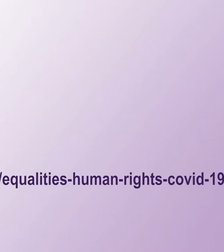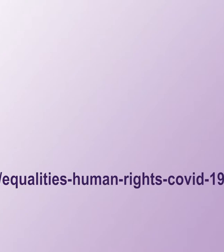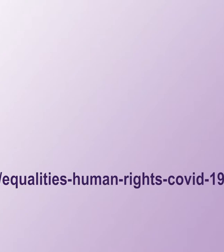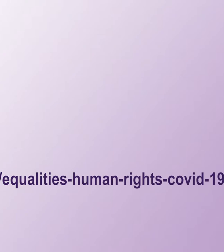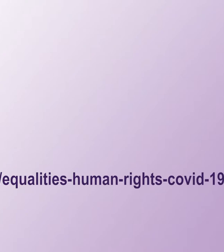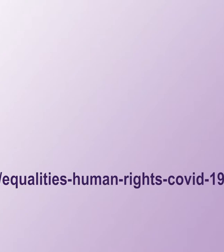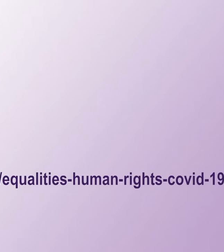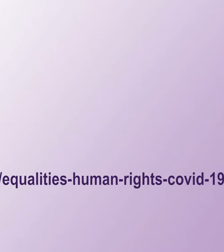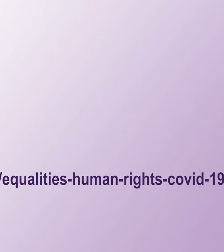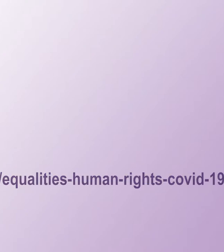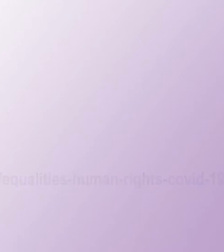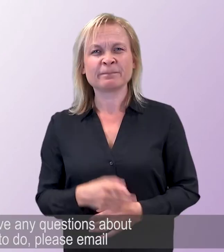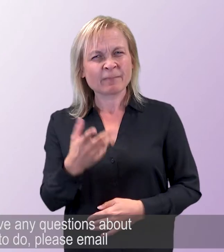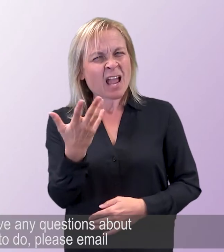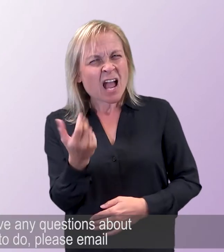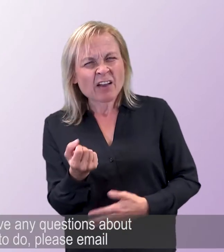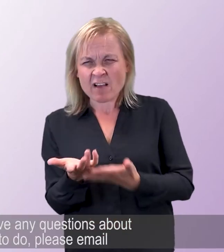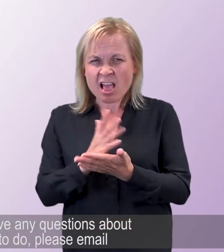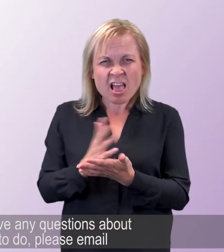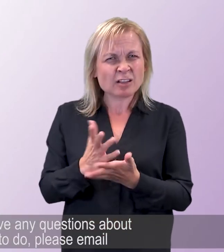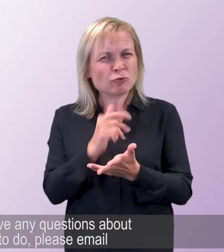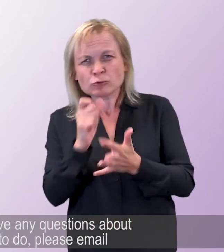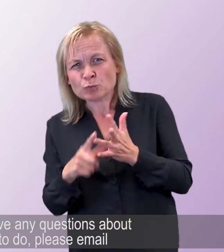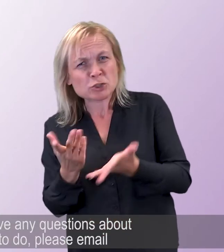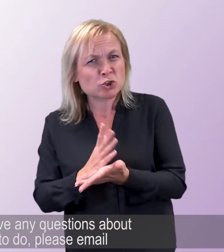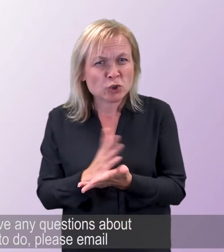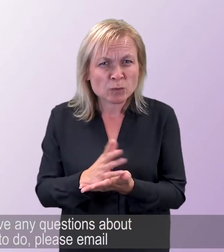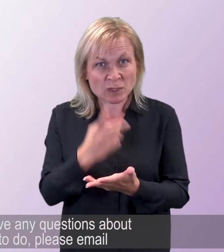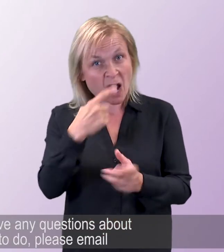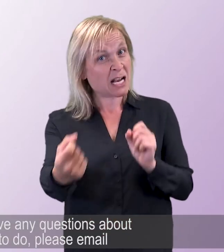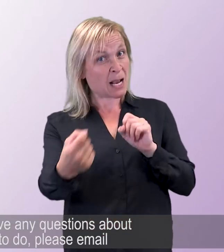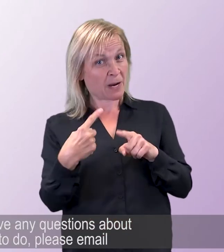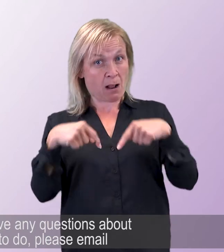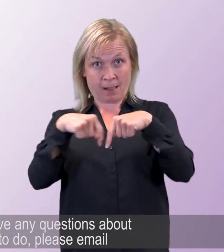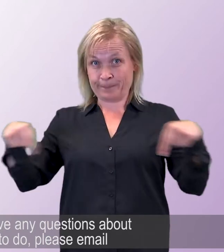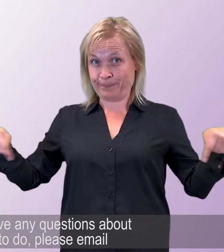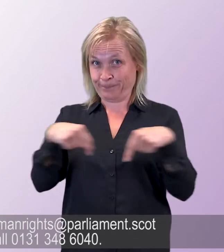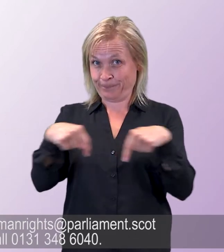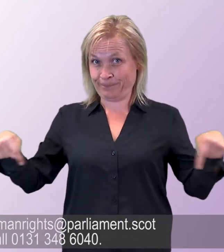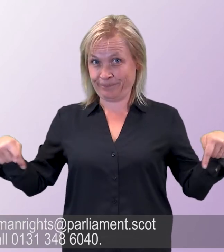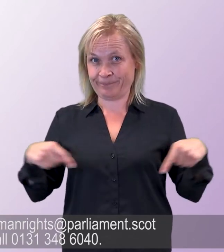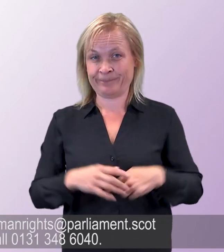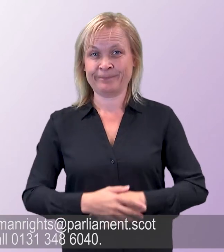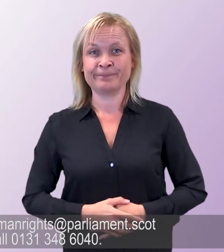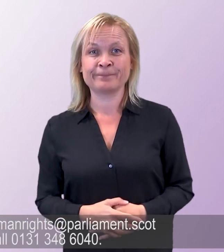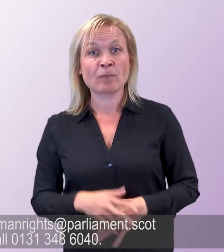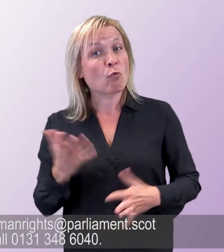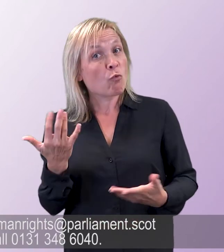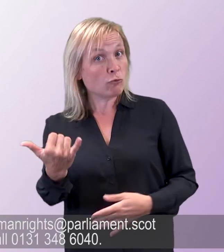COVID dash 19. If you have any questions about what to do, please email equalities.humanrights at parliament